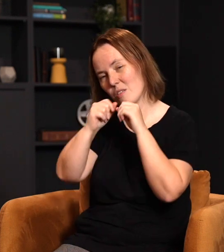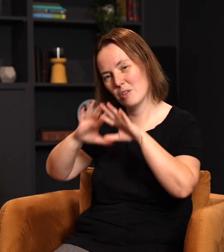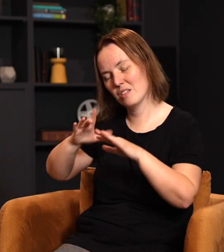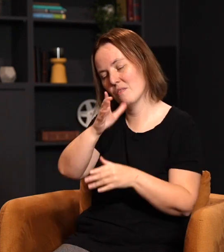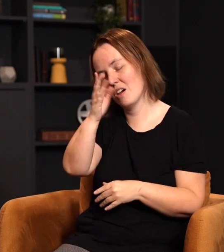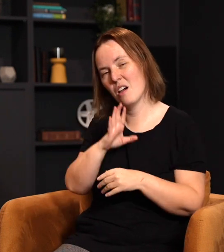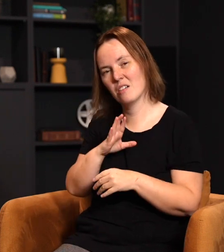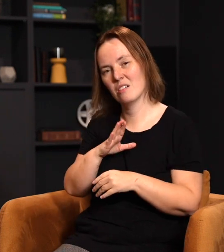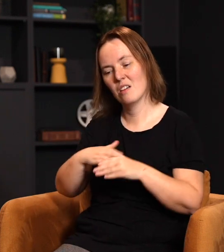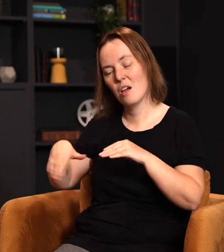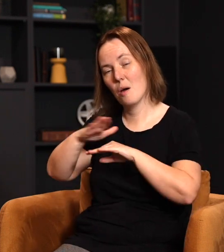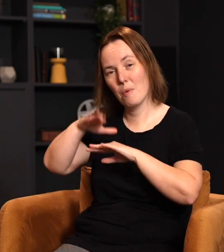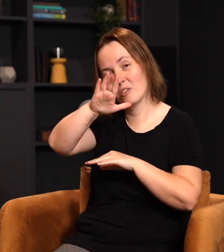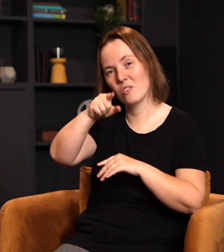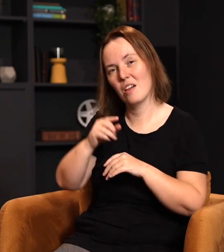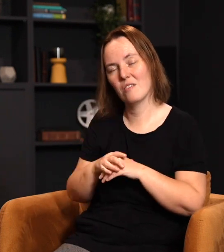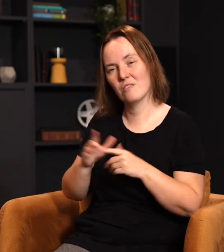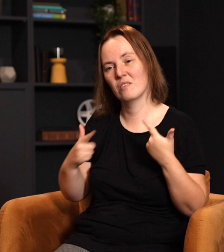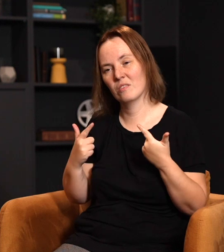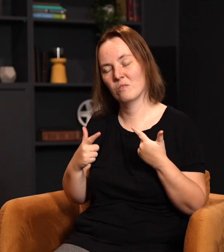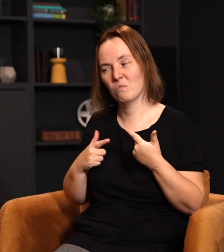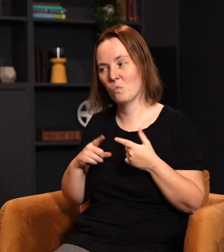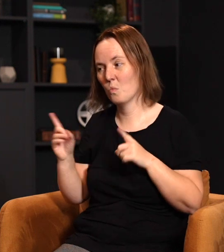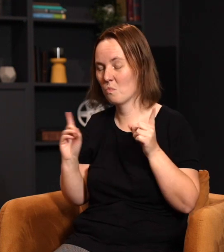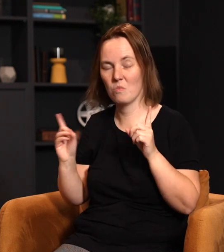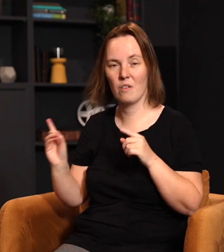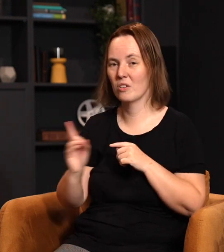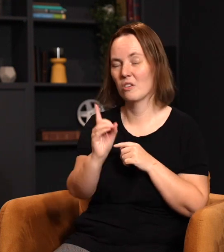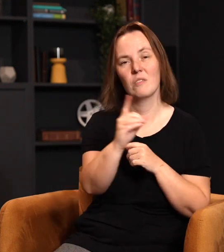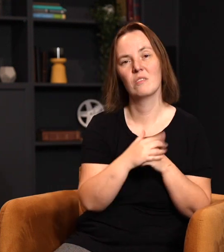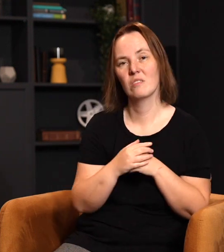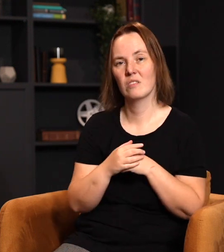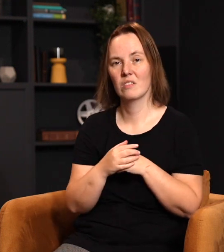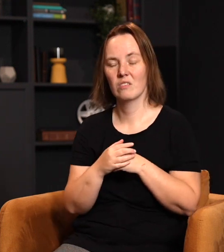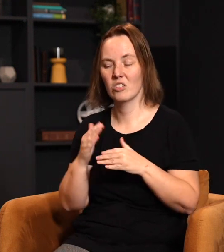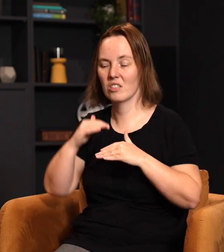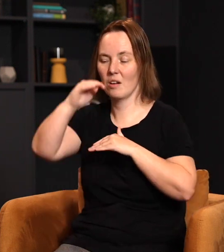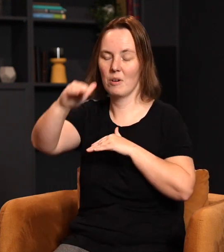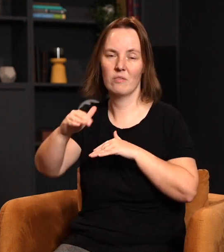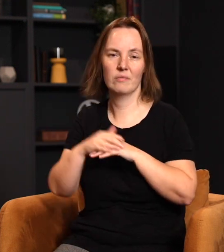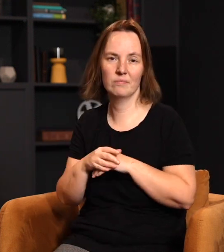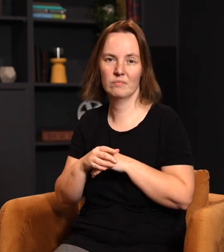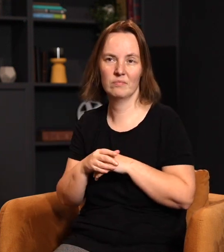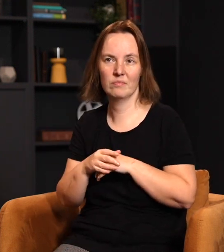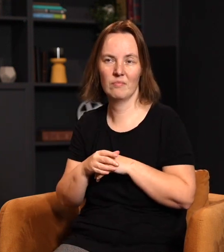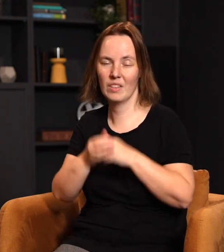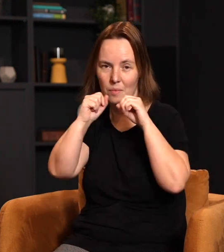the blessing of God upon your life wherever you go. And he says, now I just want you to step out. I've